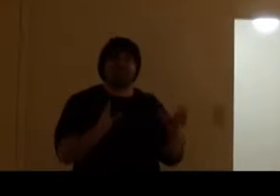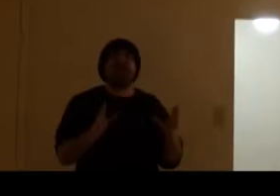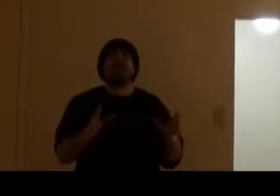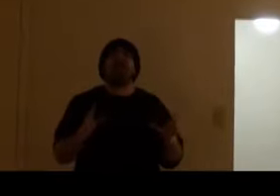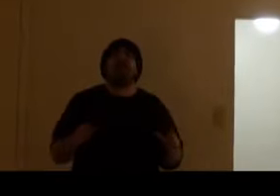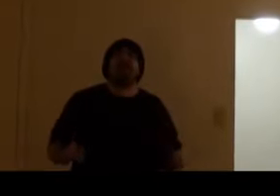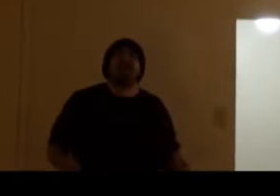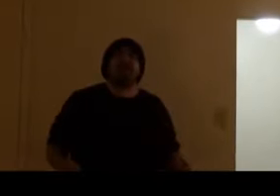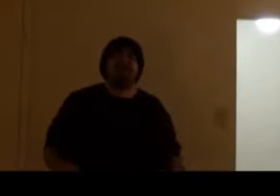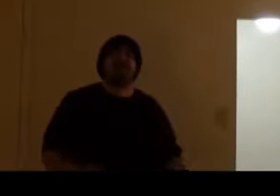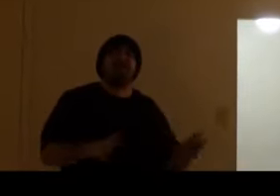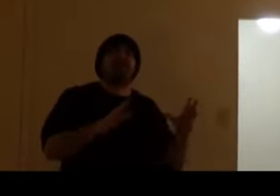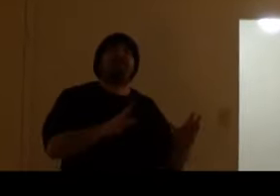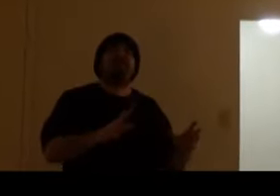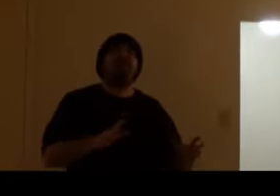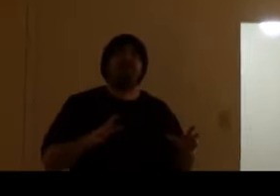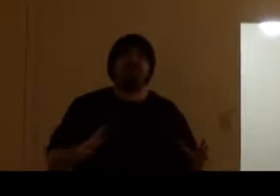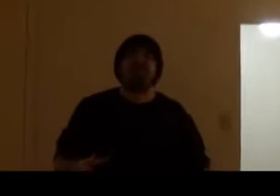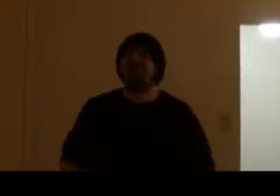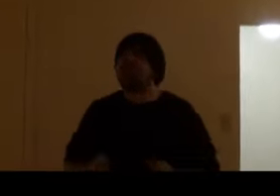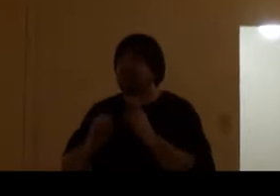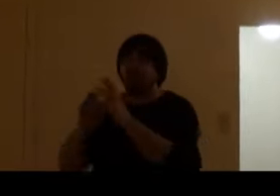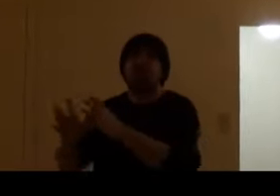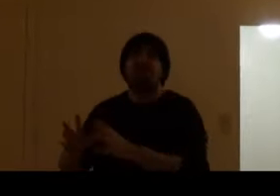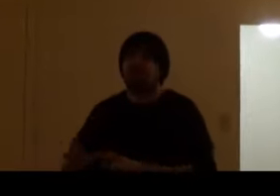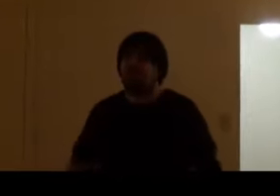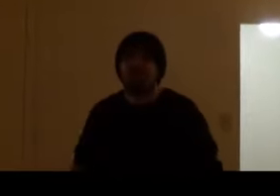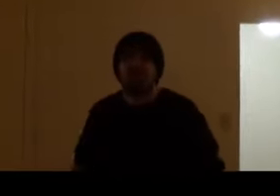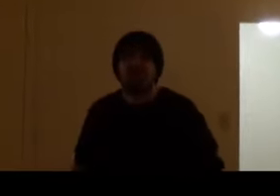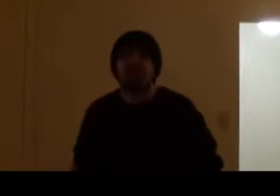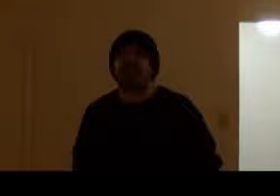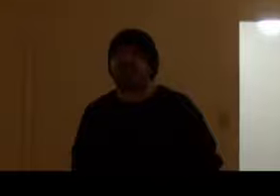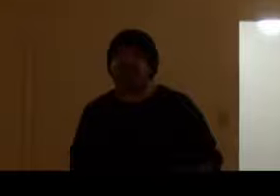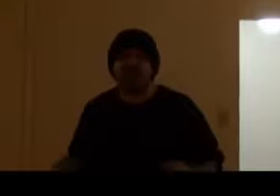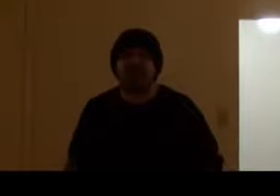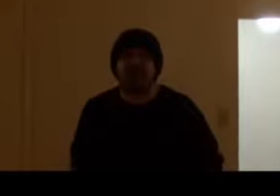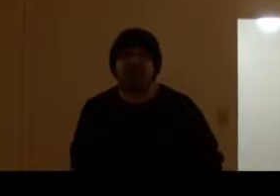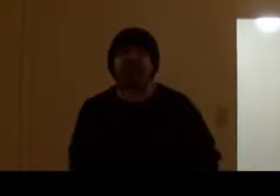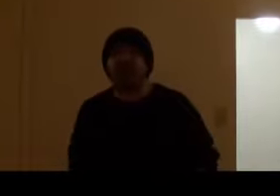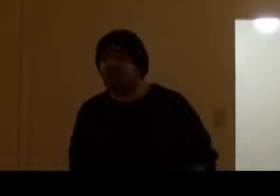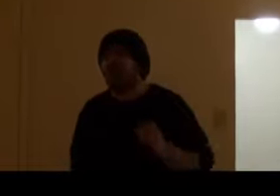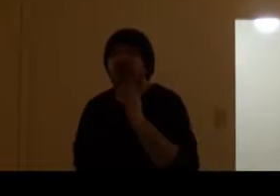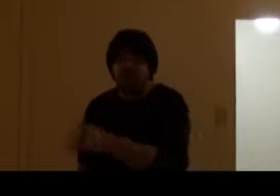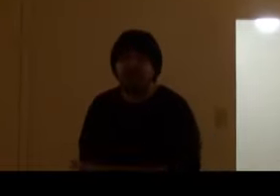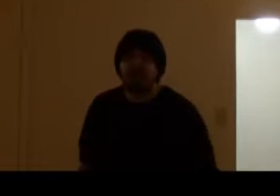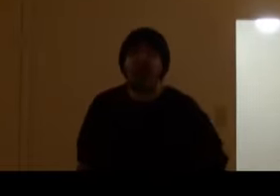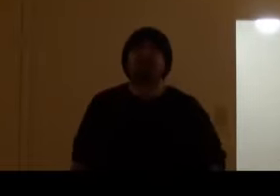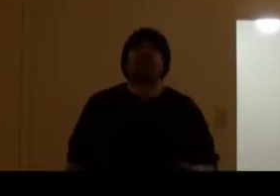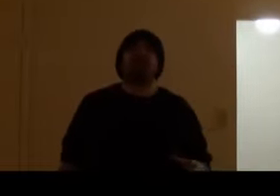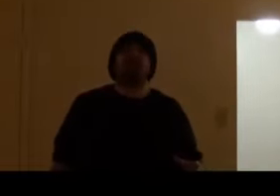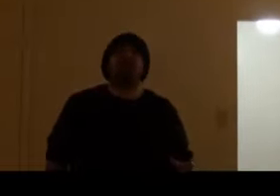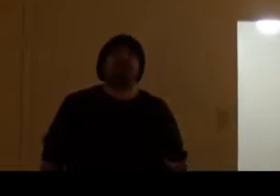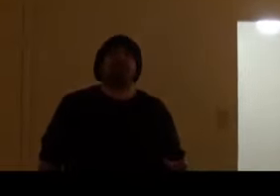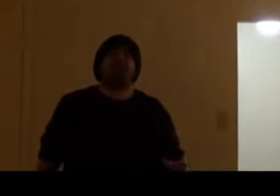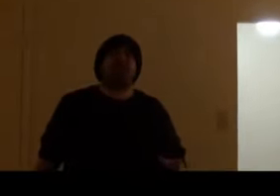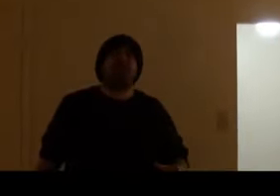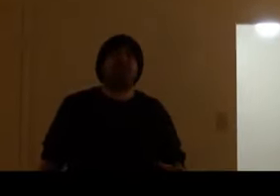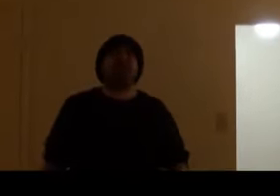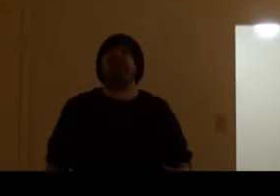Cena. Let's make Cena bury two of the guys that can wrestle on the roster. Just to make